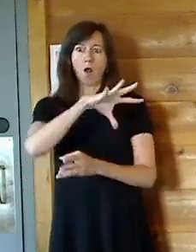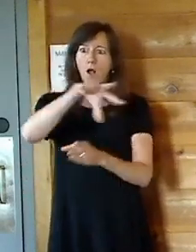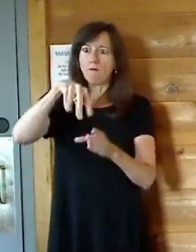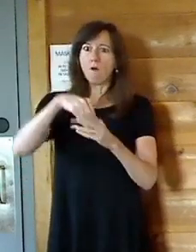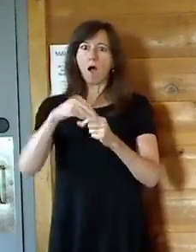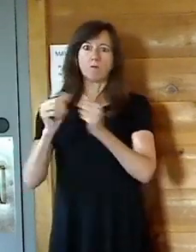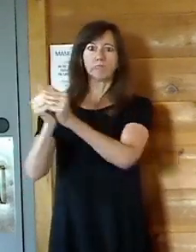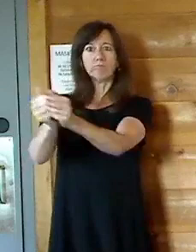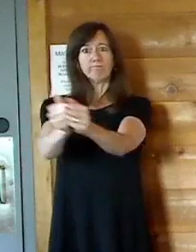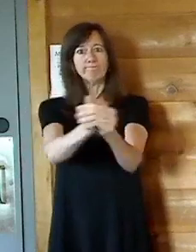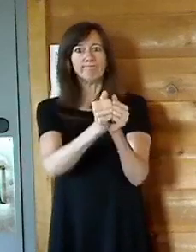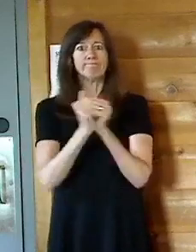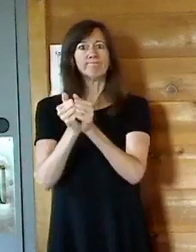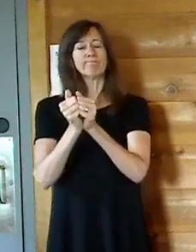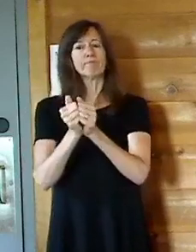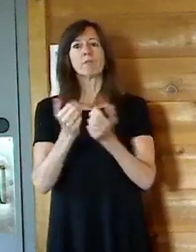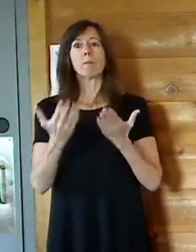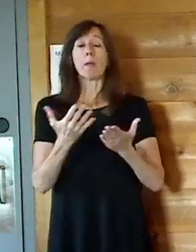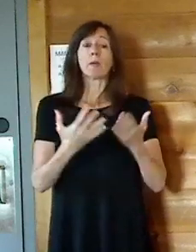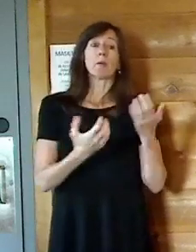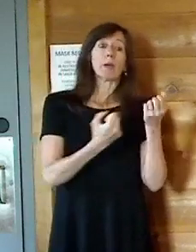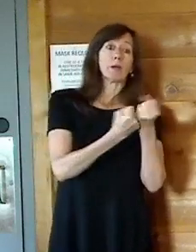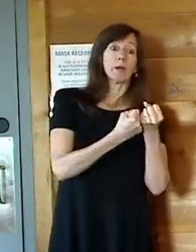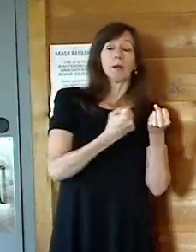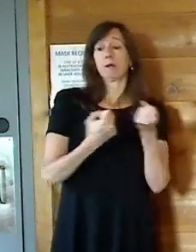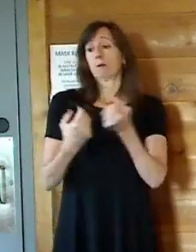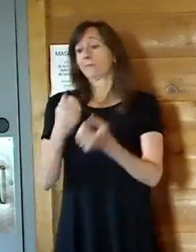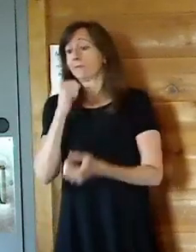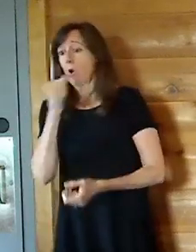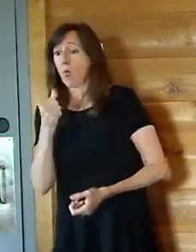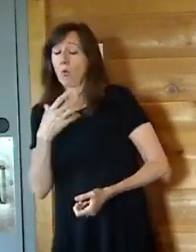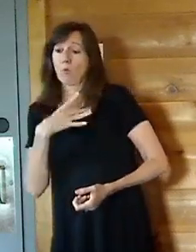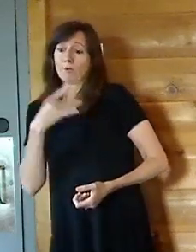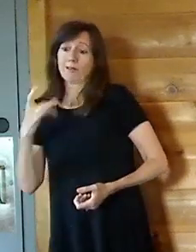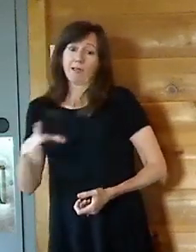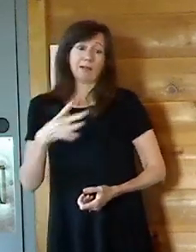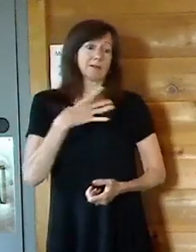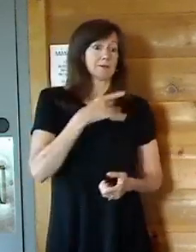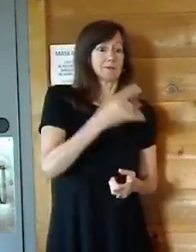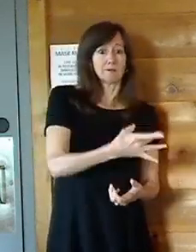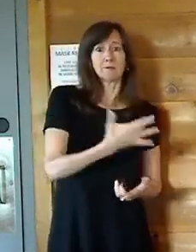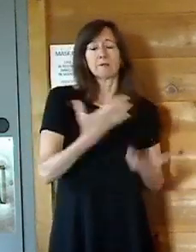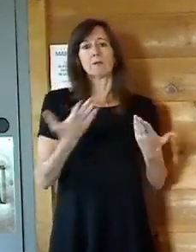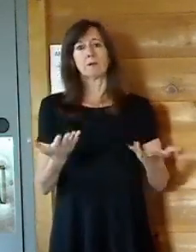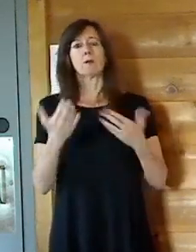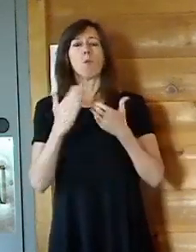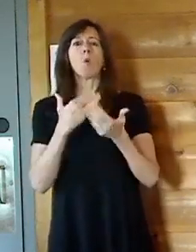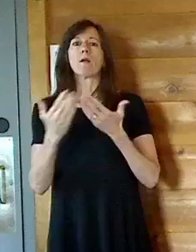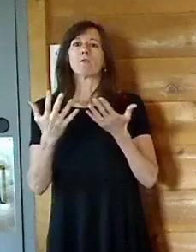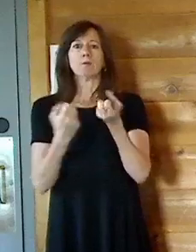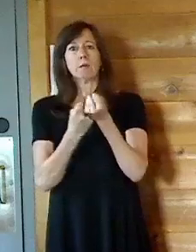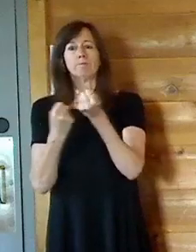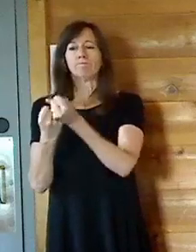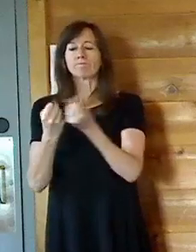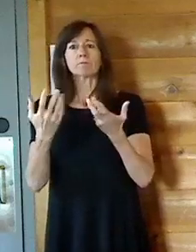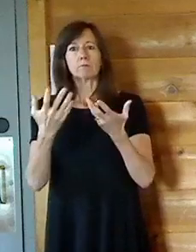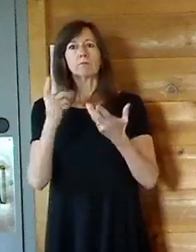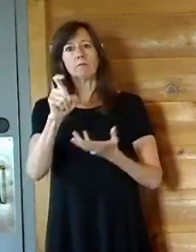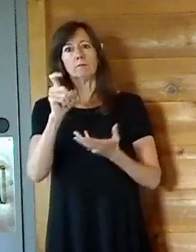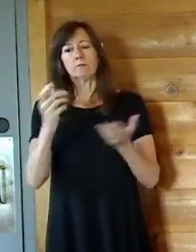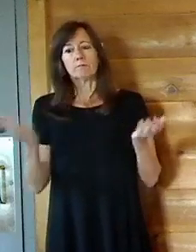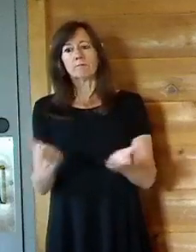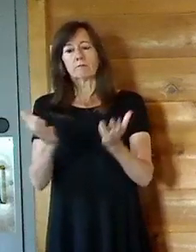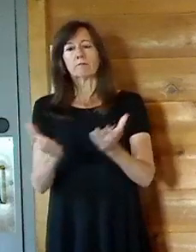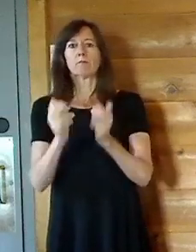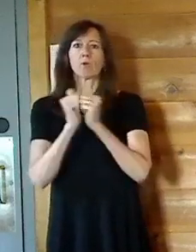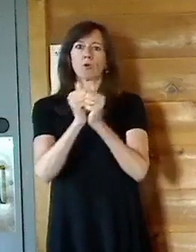but the impact is on all of us in some way. And we have to find a way to confront those problems, those challenges, and overcome those obstacles